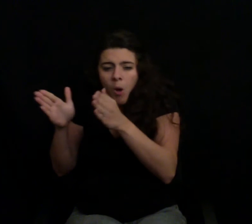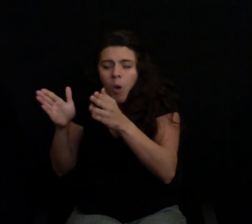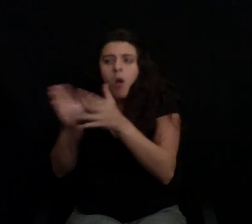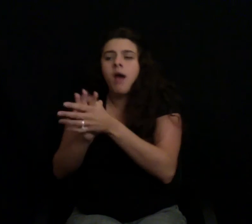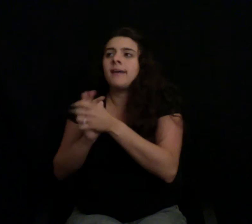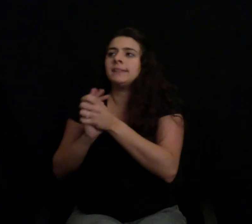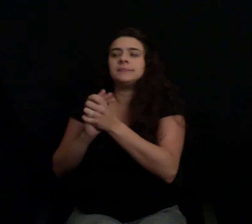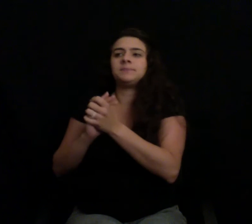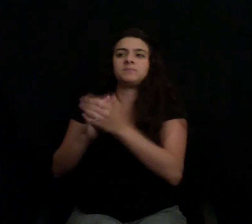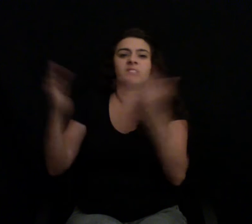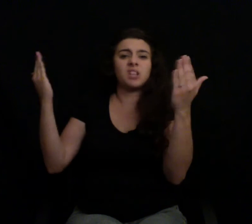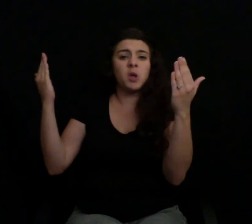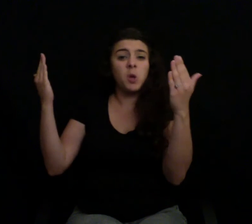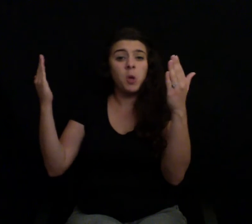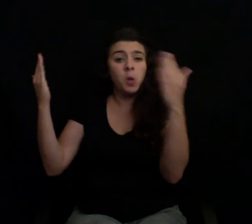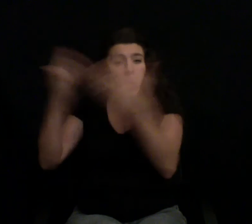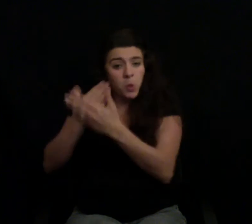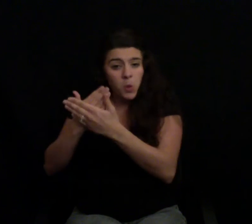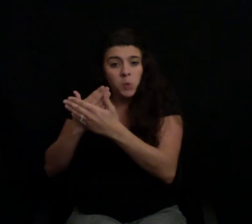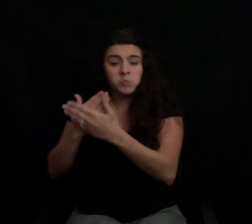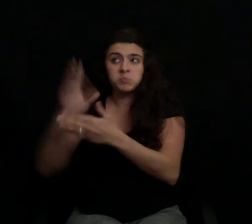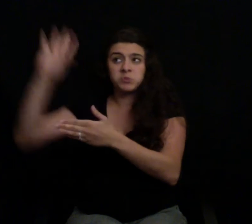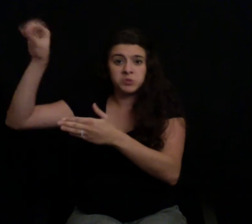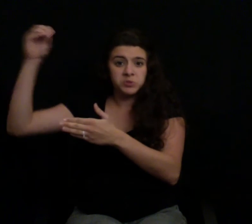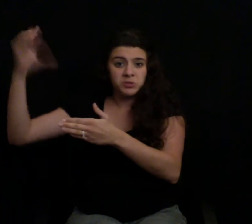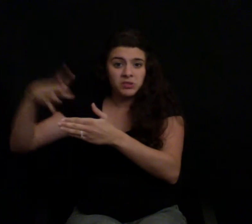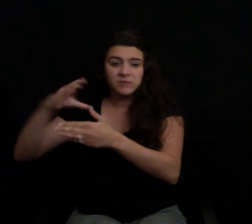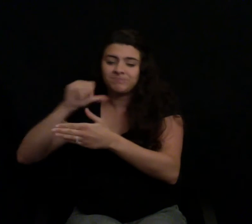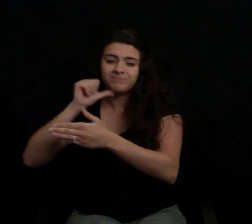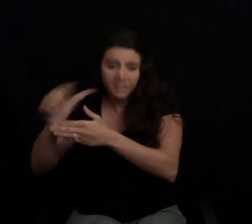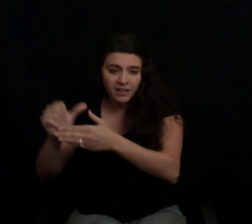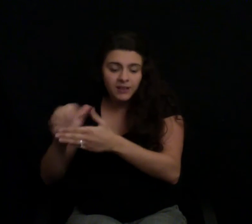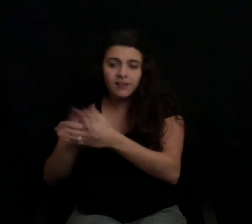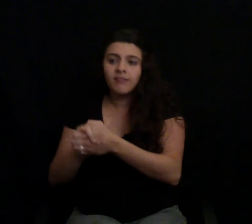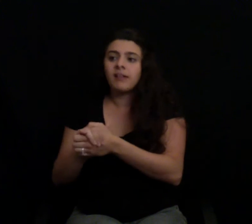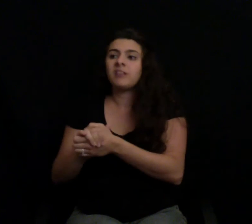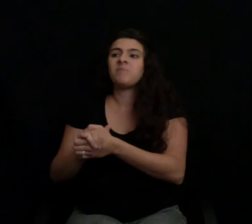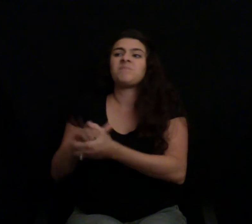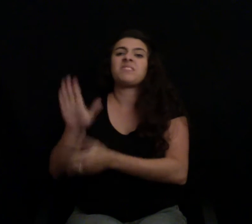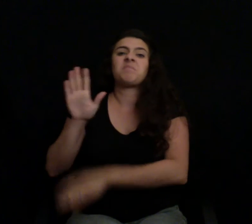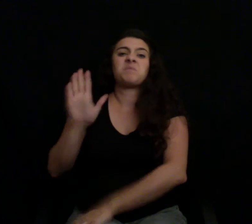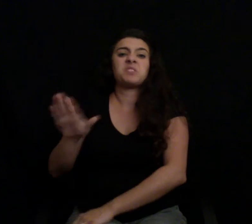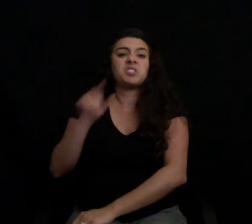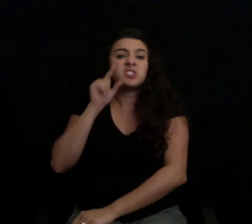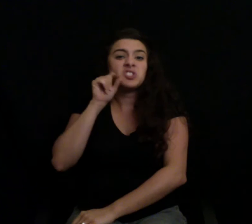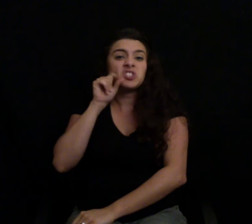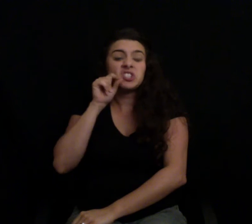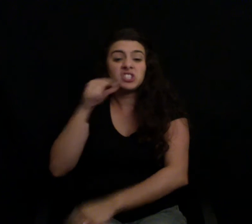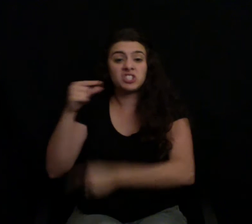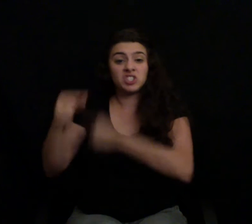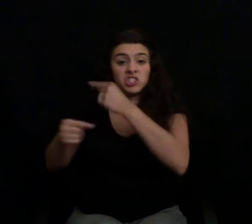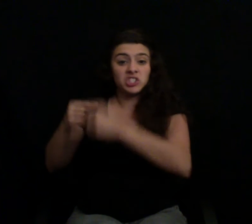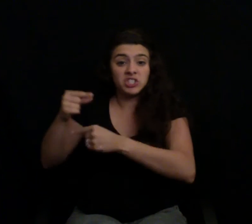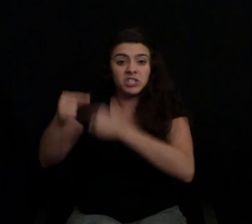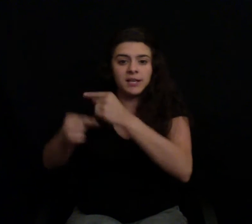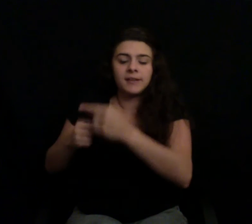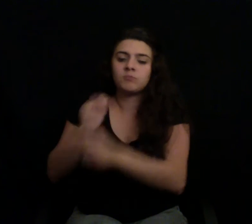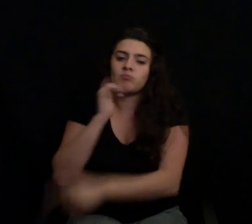they are bred to suffer. They can't walk properly. Under the best circumstances, those birds are still going to suffer. So the